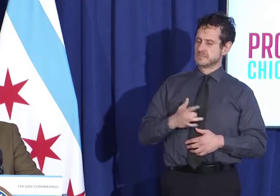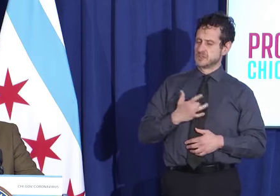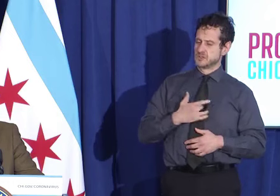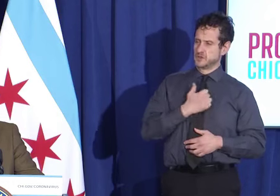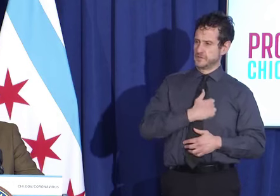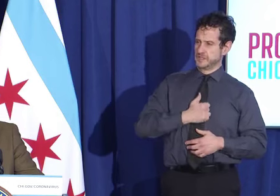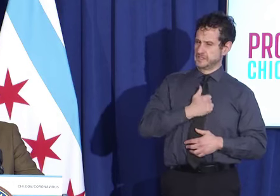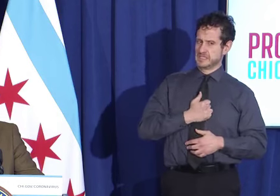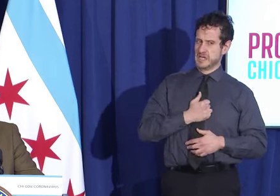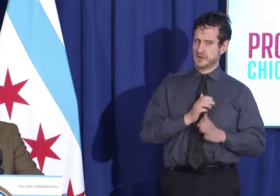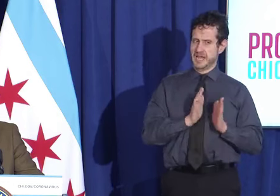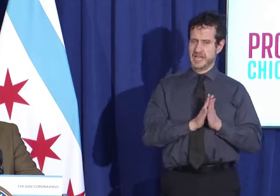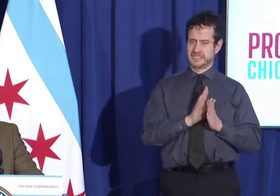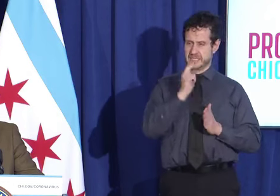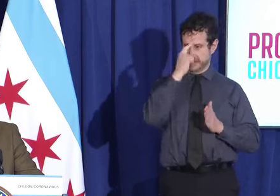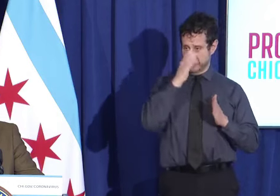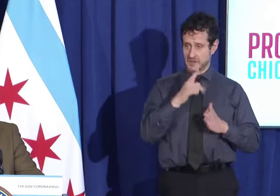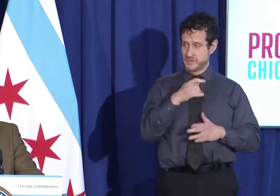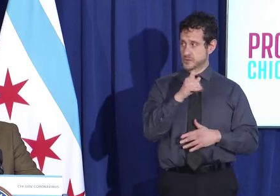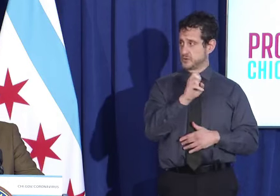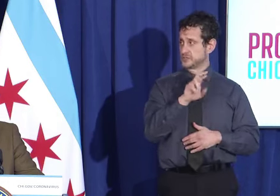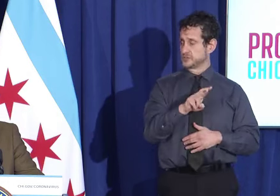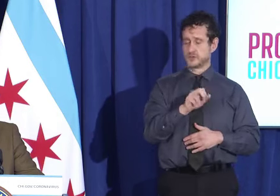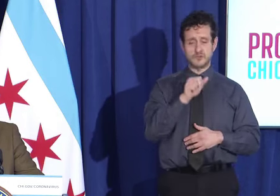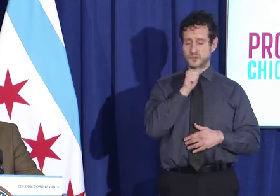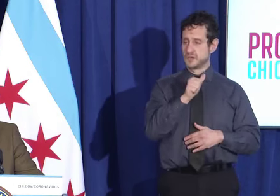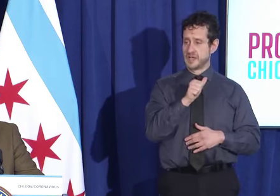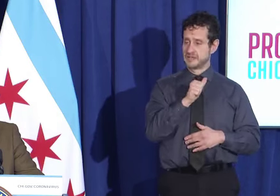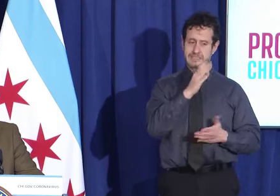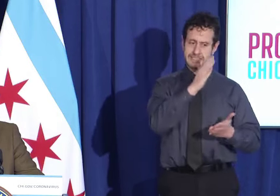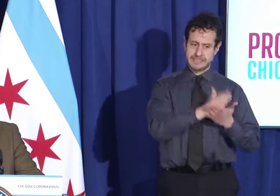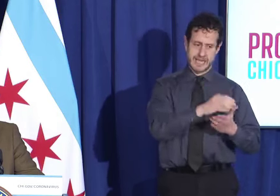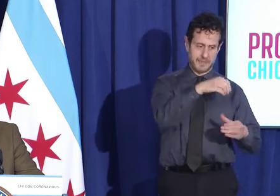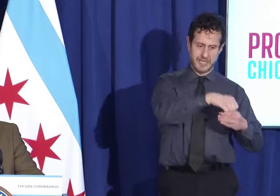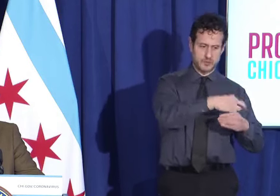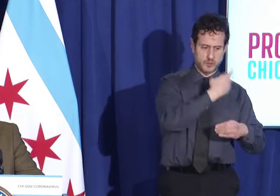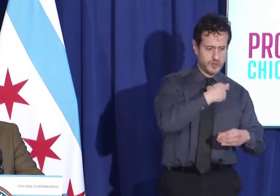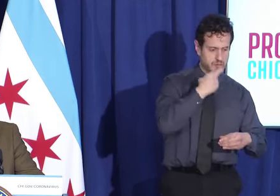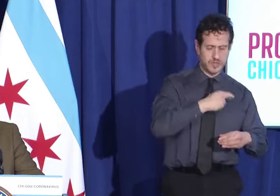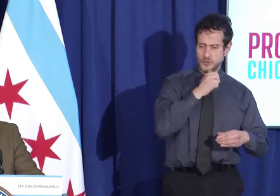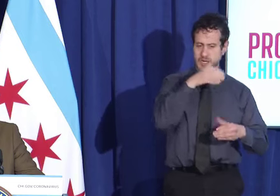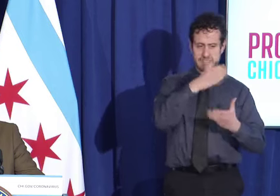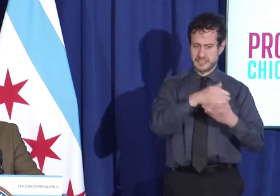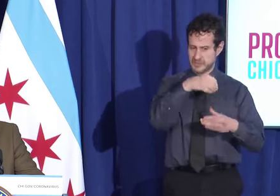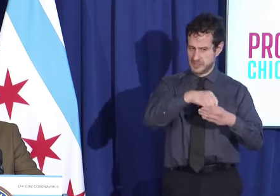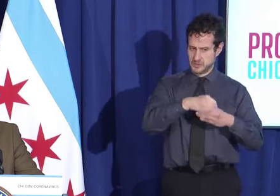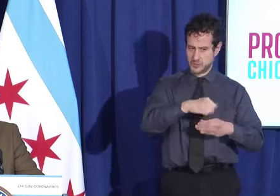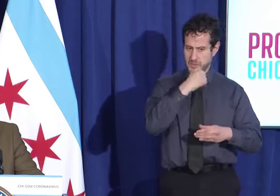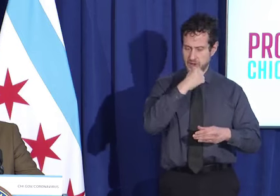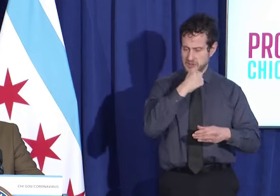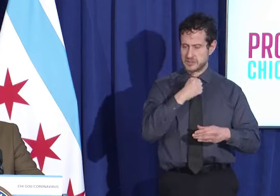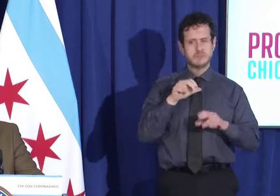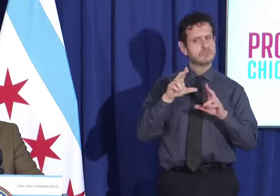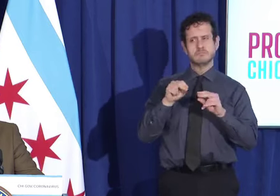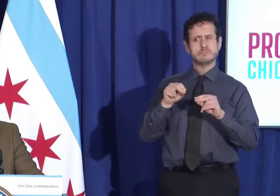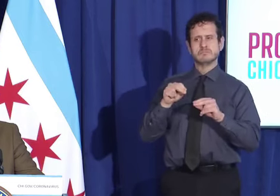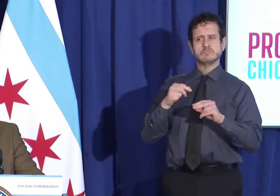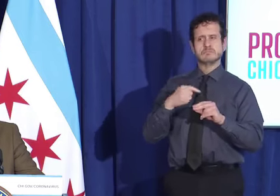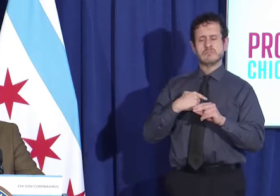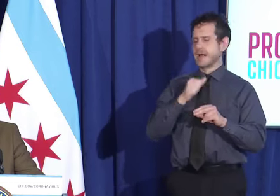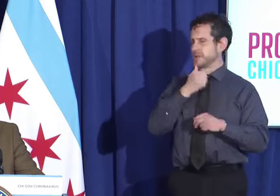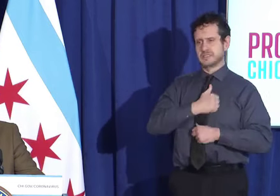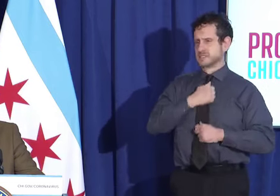Pritzker not to suspend indoor dining and drinking two weeks ago, given the gravity of the surge. No, I do not, because